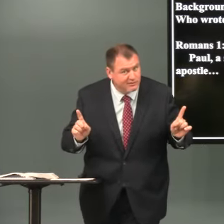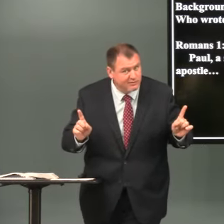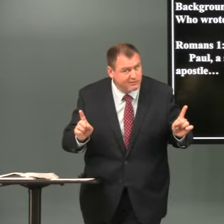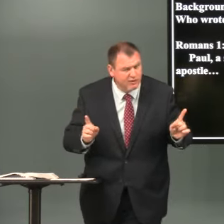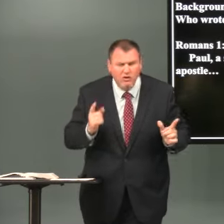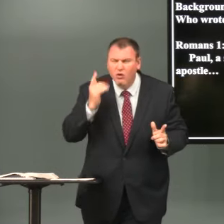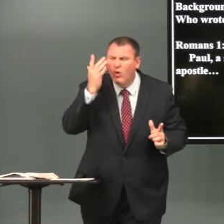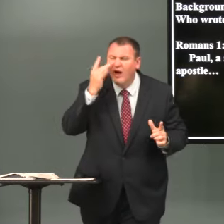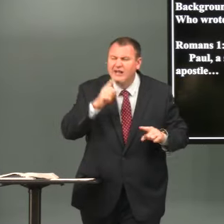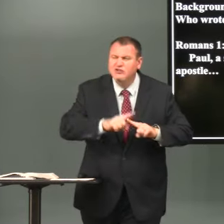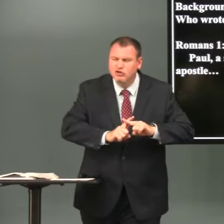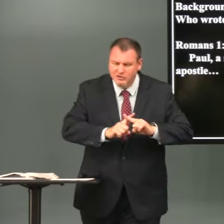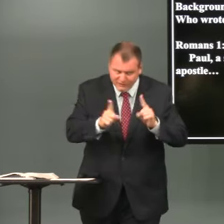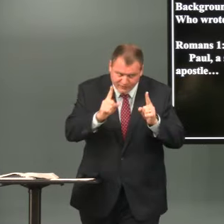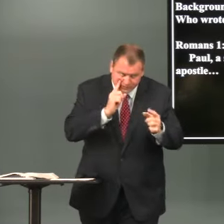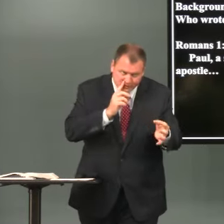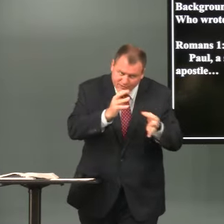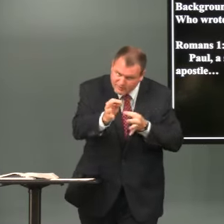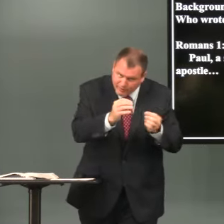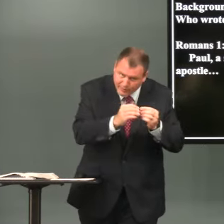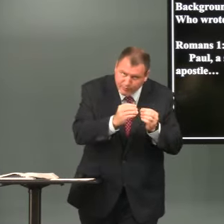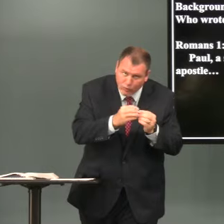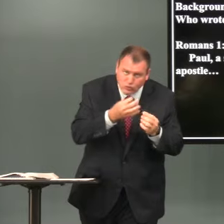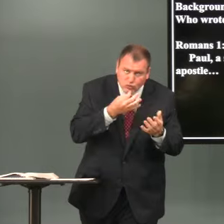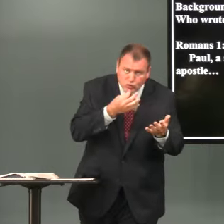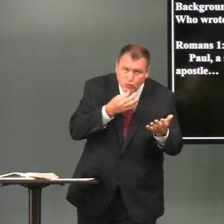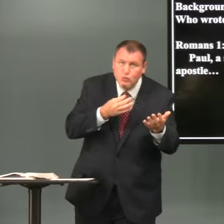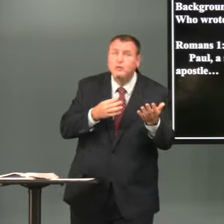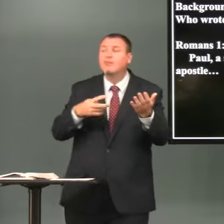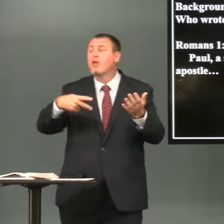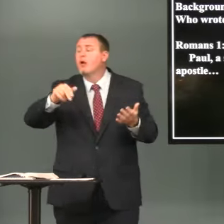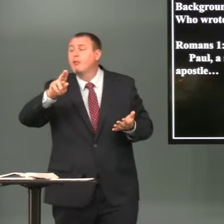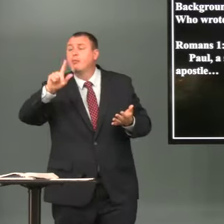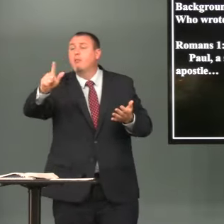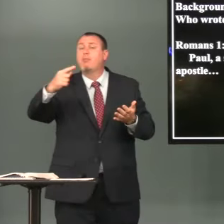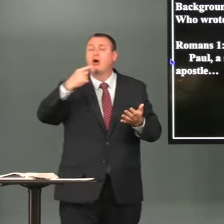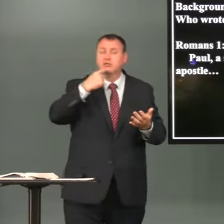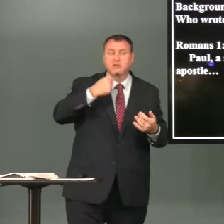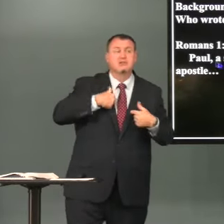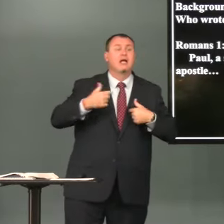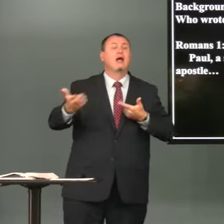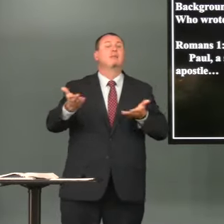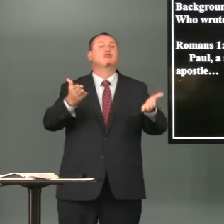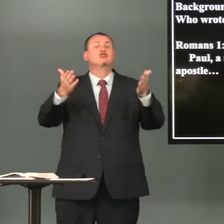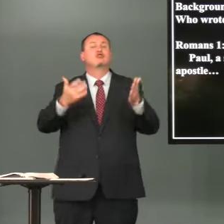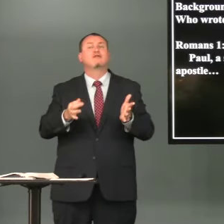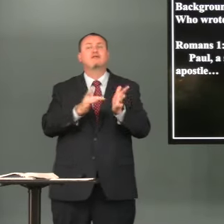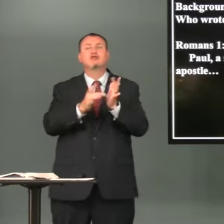there's a difference you might ask me there is a difference yes and i will explain soon